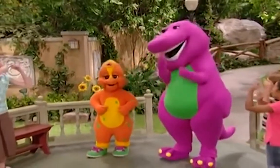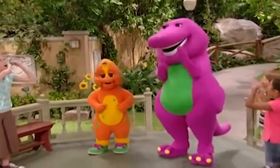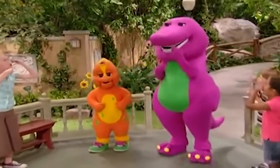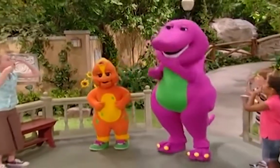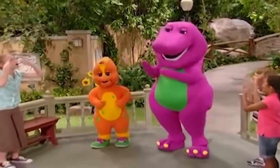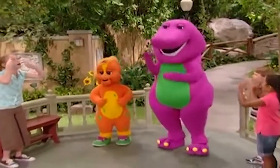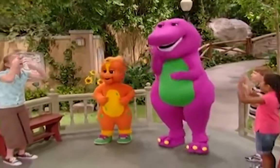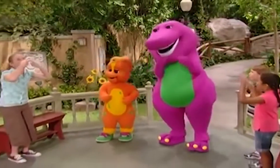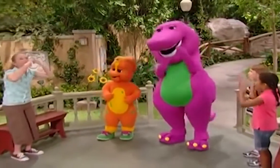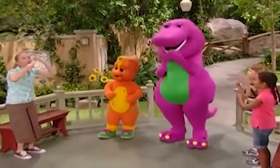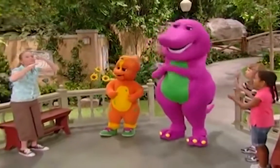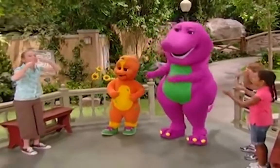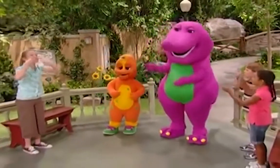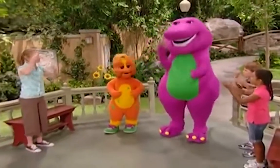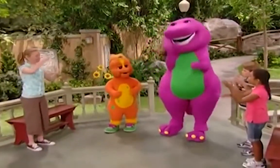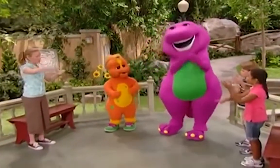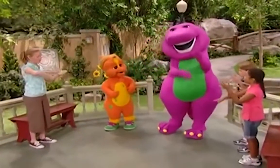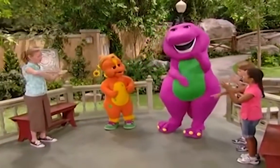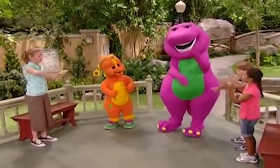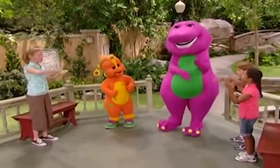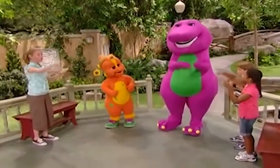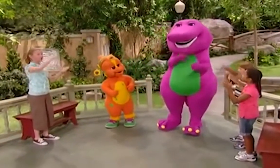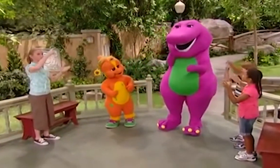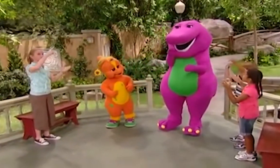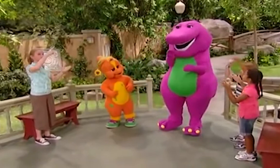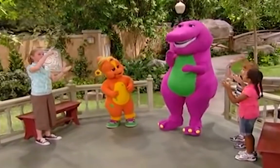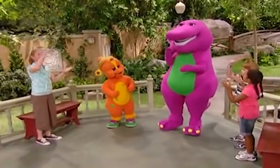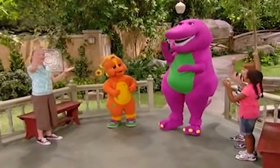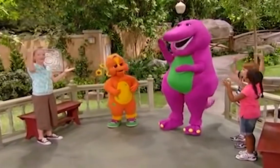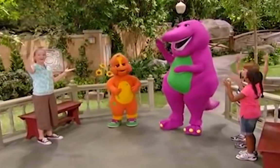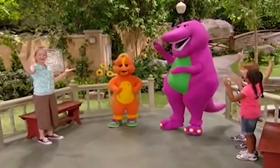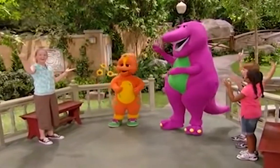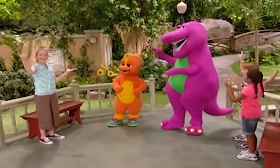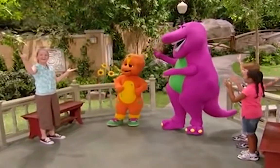how I wonder what you are.